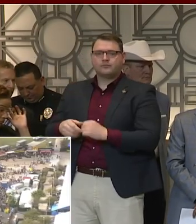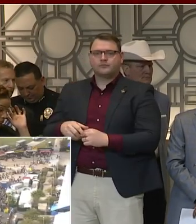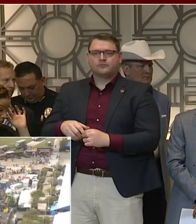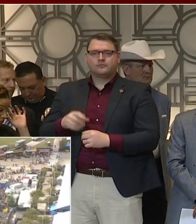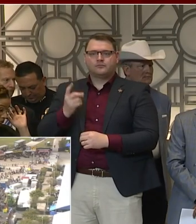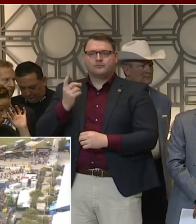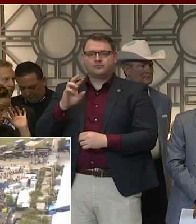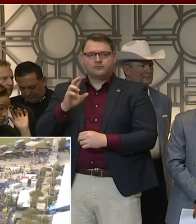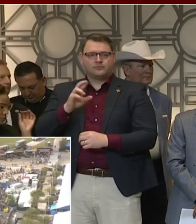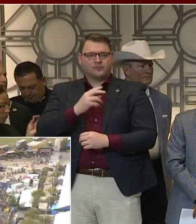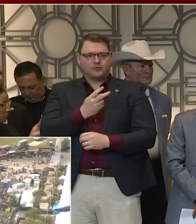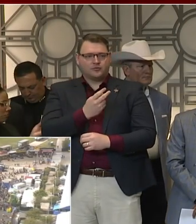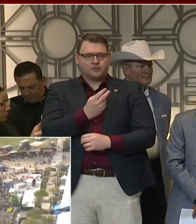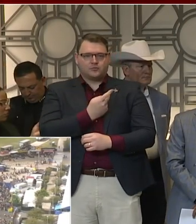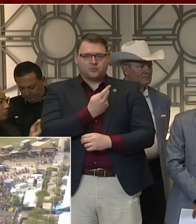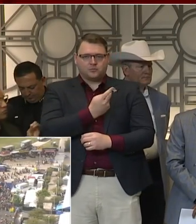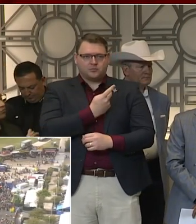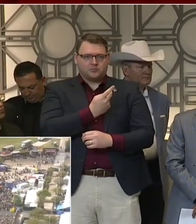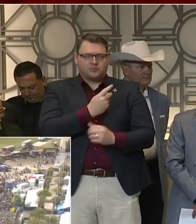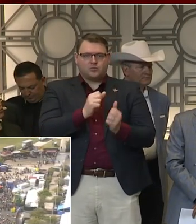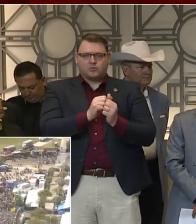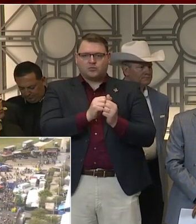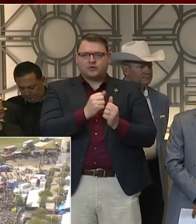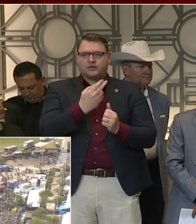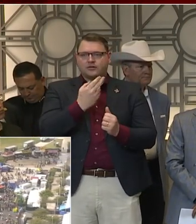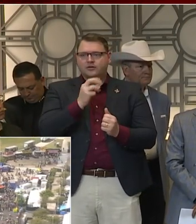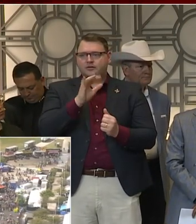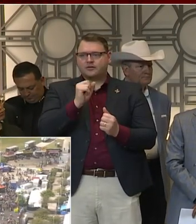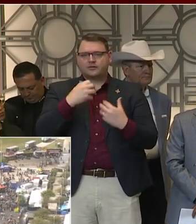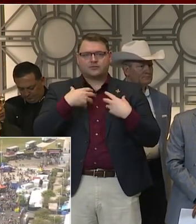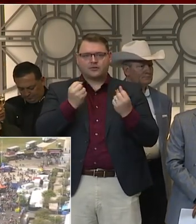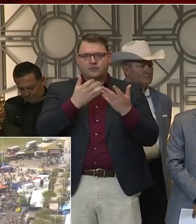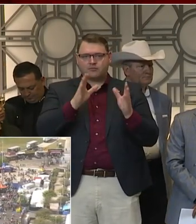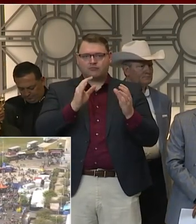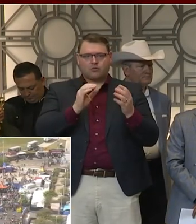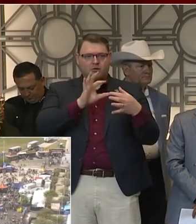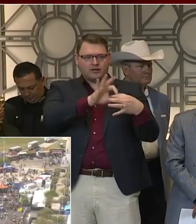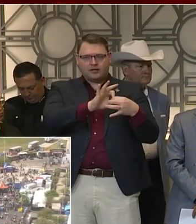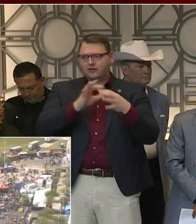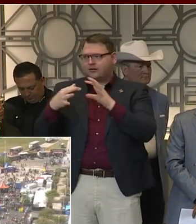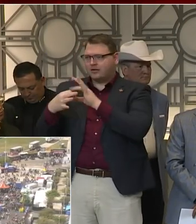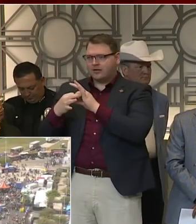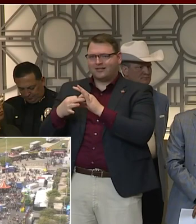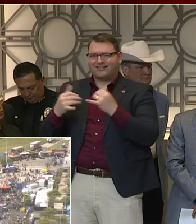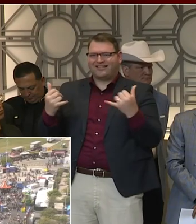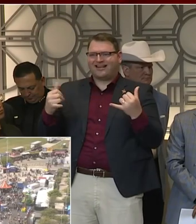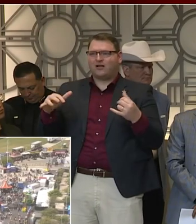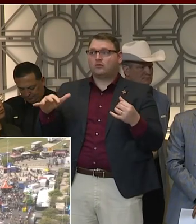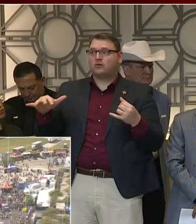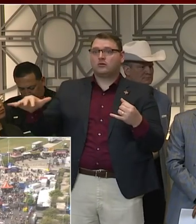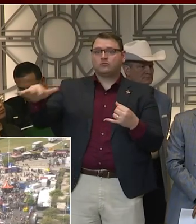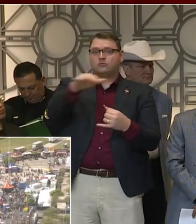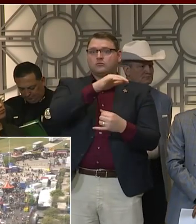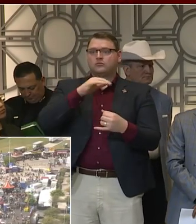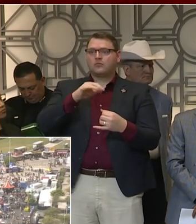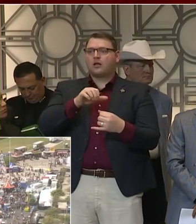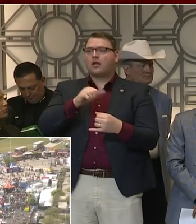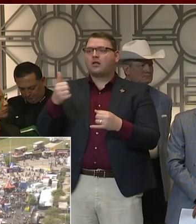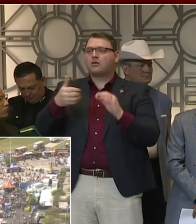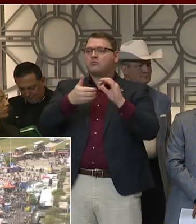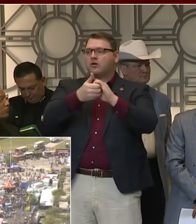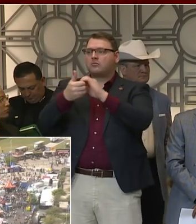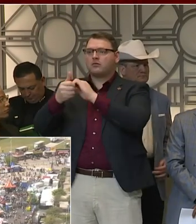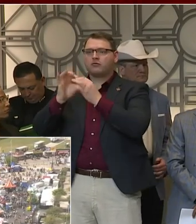connected. And it's not just the two health departments being connected, but our regional public health partners have been connected over the